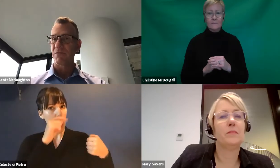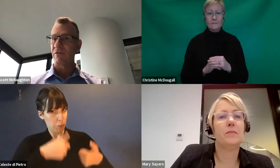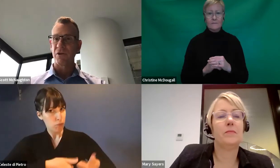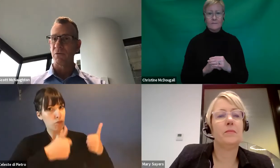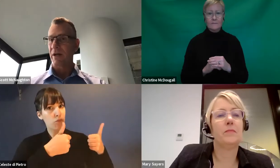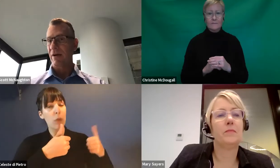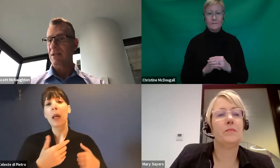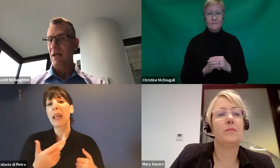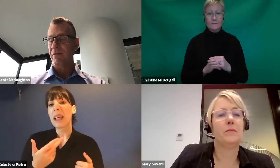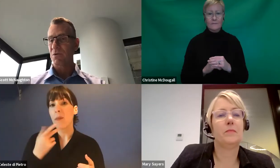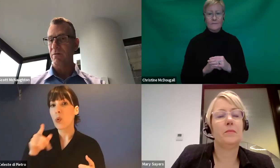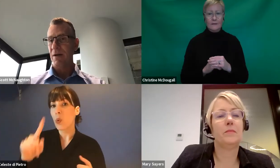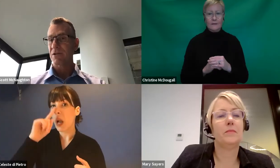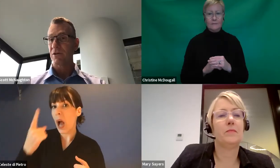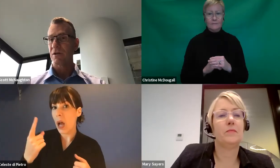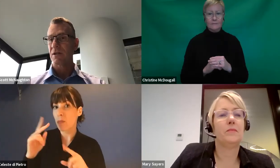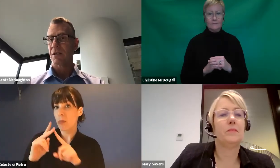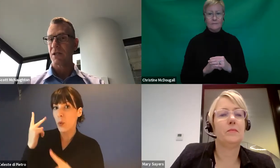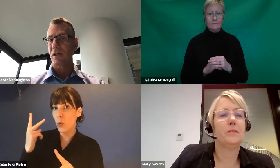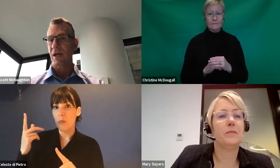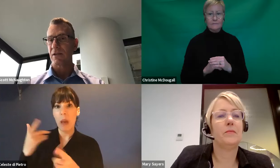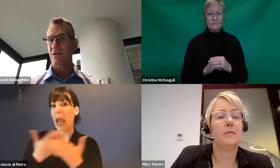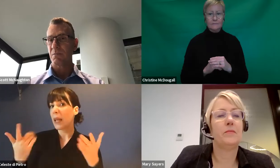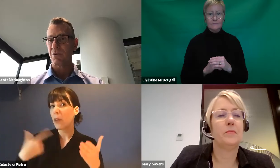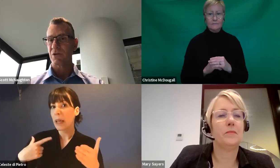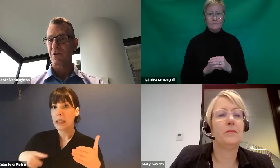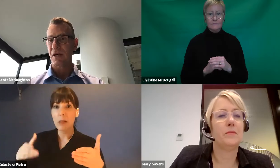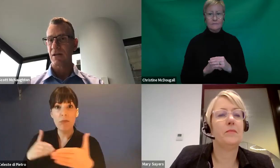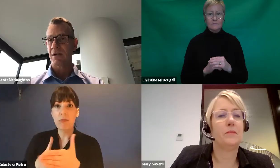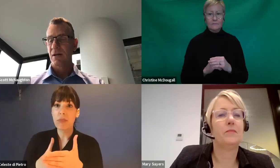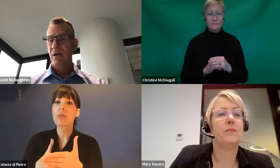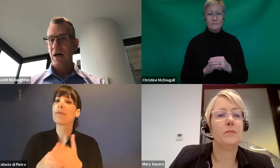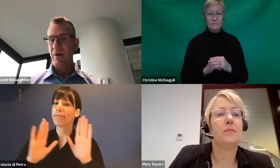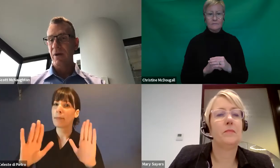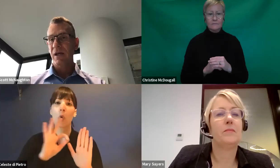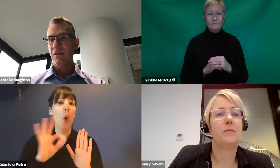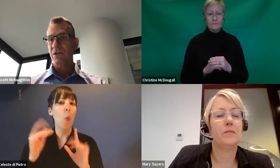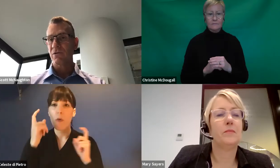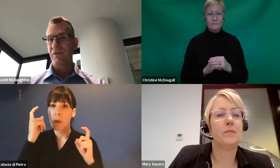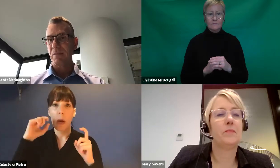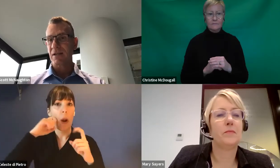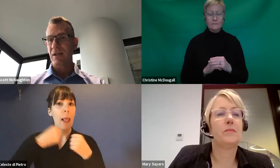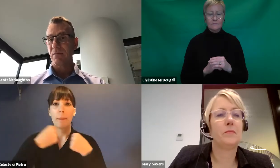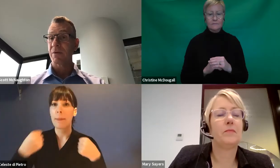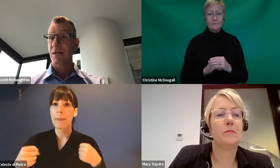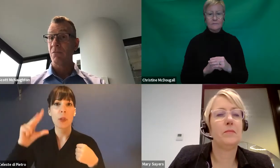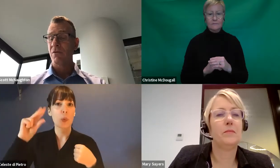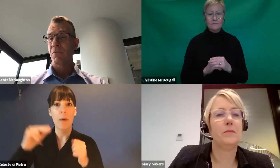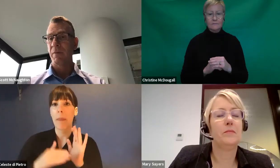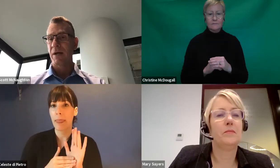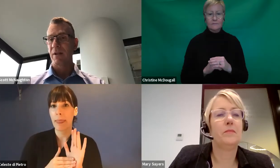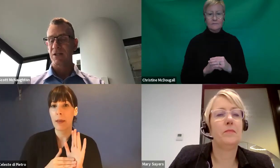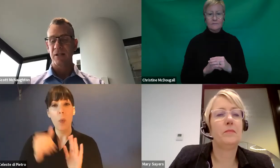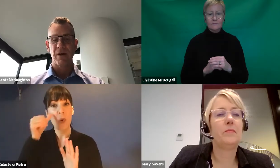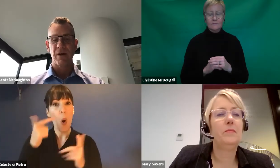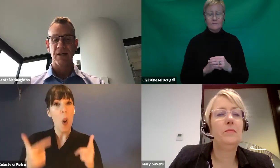your plan review, we're going to extend it for 12 months so you can continue to get the supports you need. And we're getting lots of good feedback to them. And we're seeing more